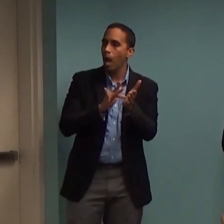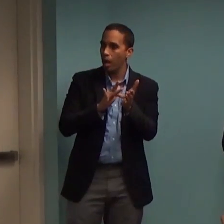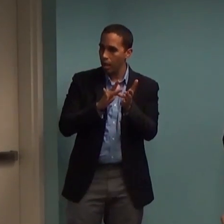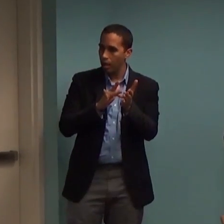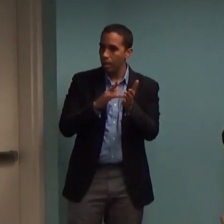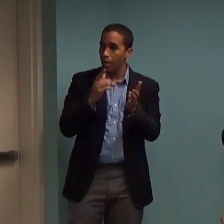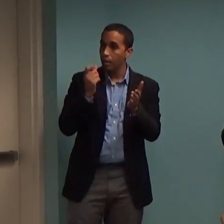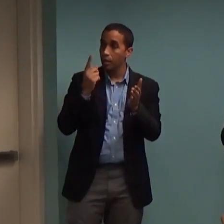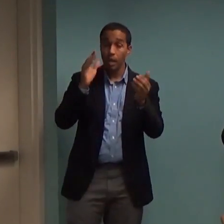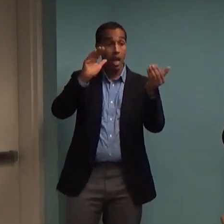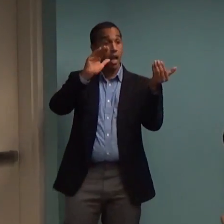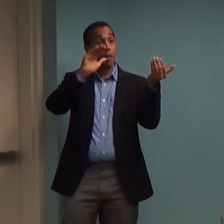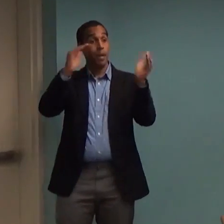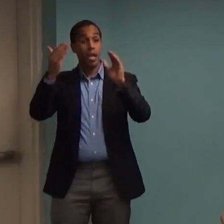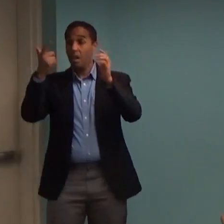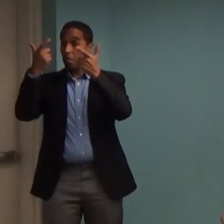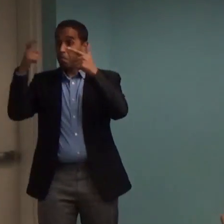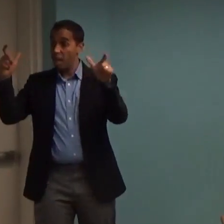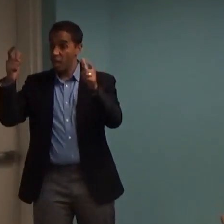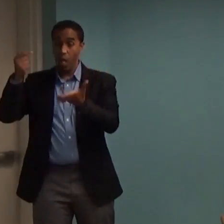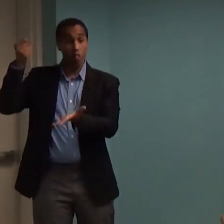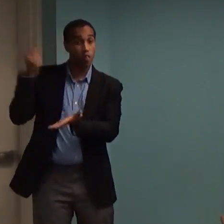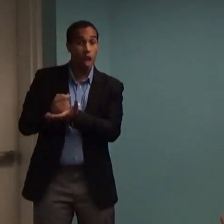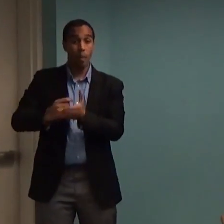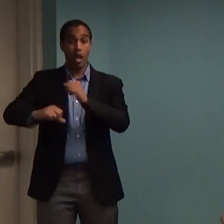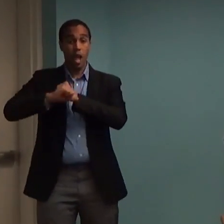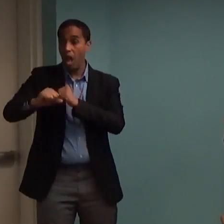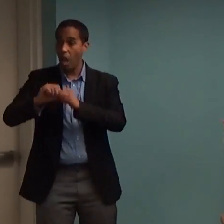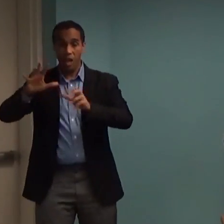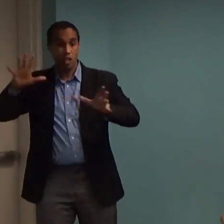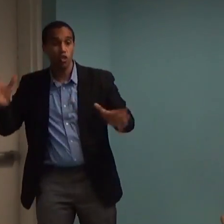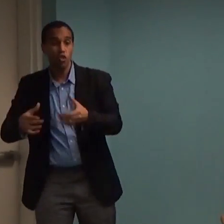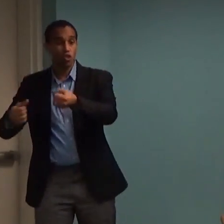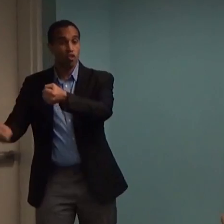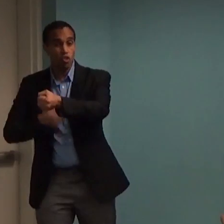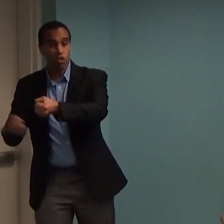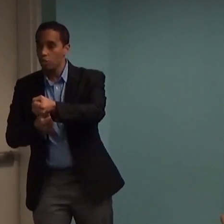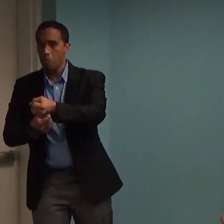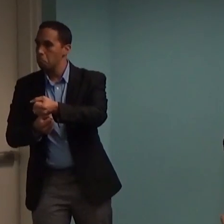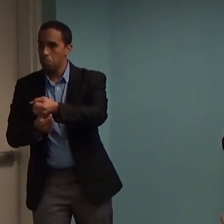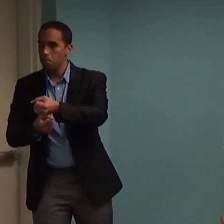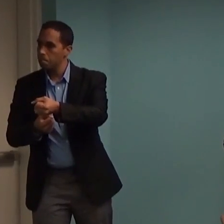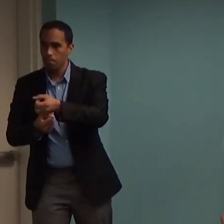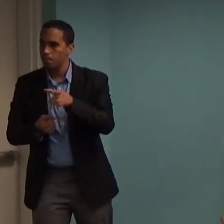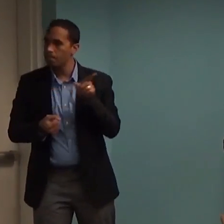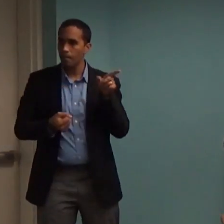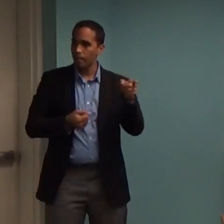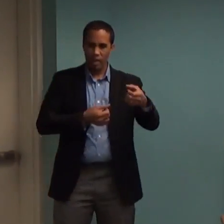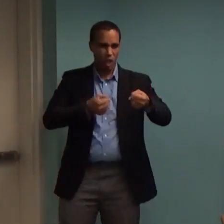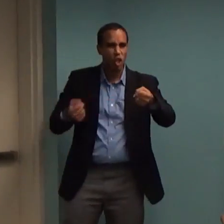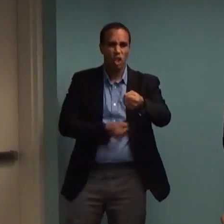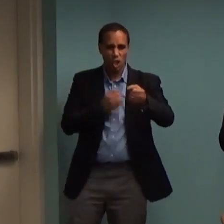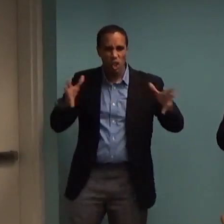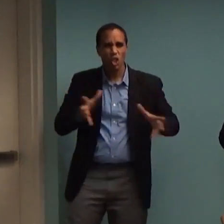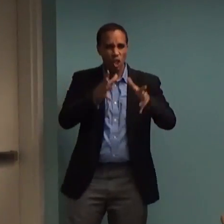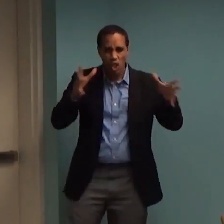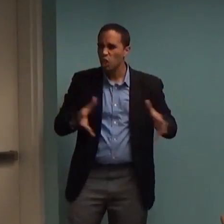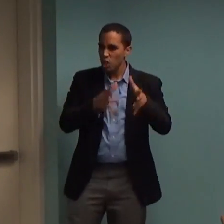is out there hitting the streets and advertising the effectiveness of psychological or other interventions. So as a result of it, most